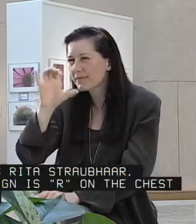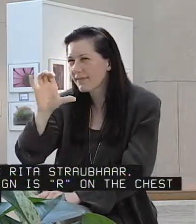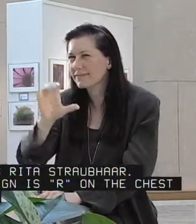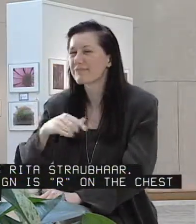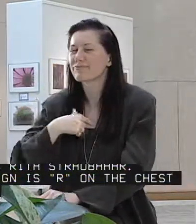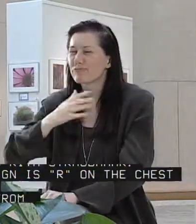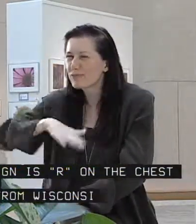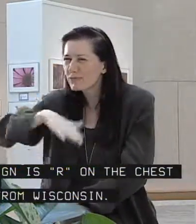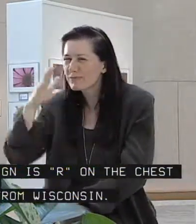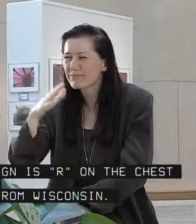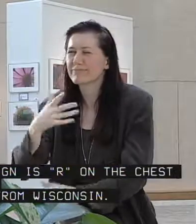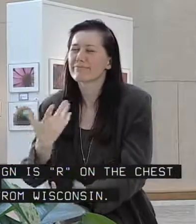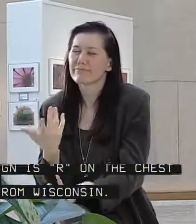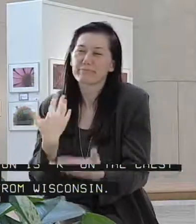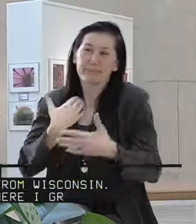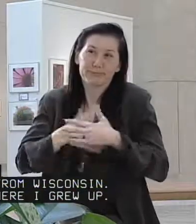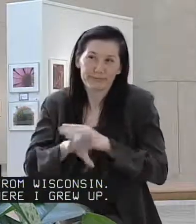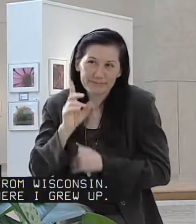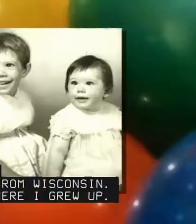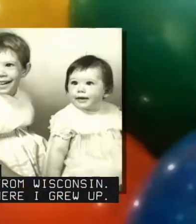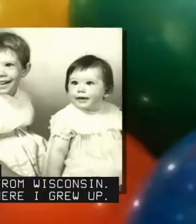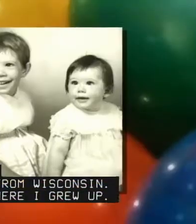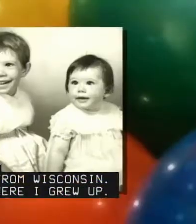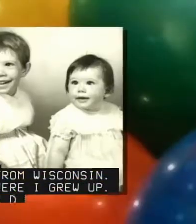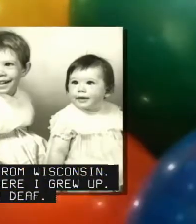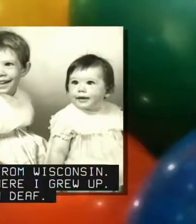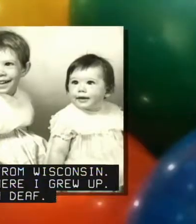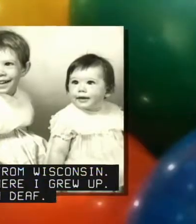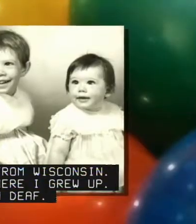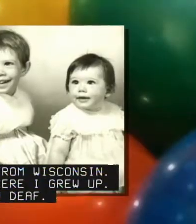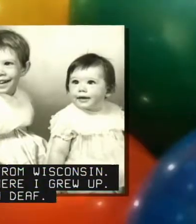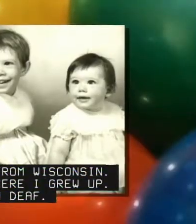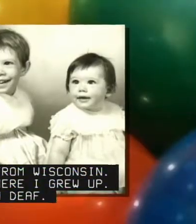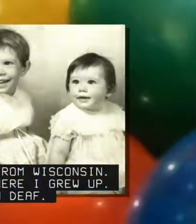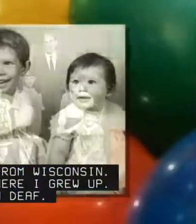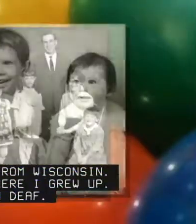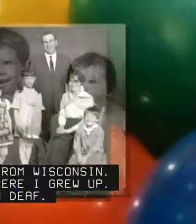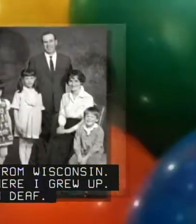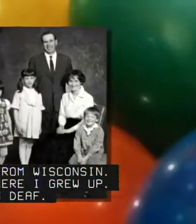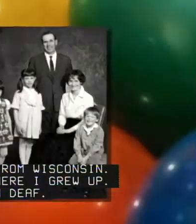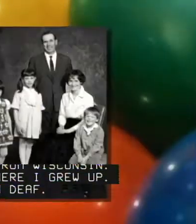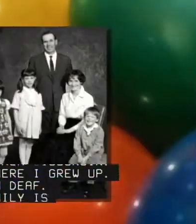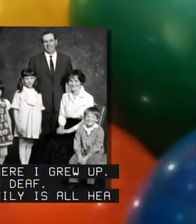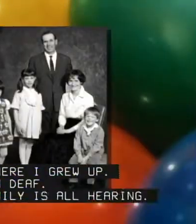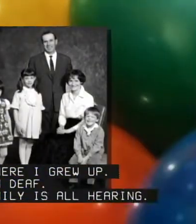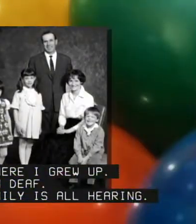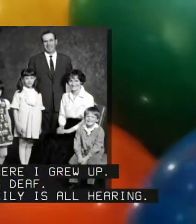And I'm from Wisconsin. That's where I grew up. I was born deaf. And my family is all hearing.